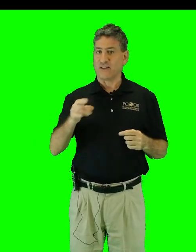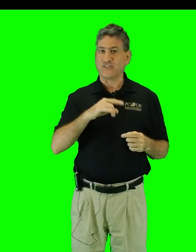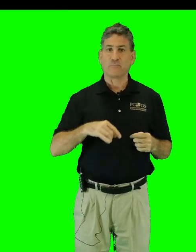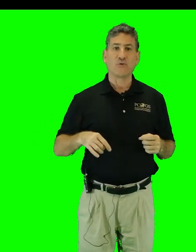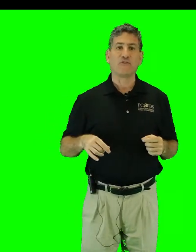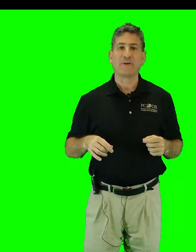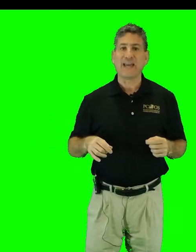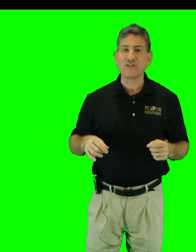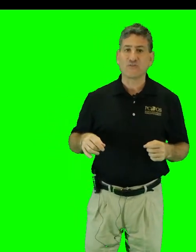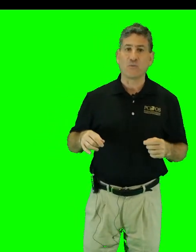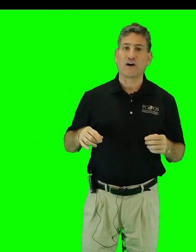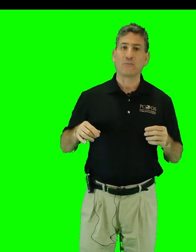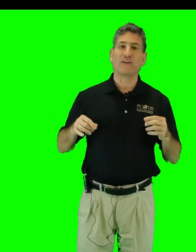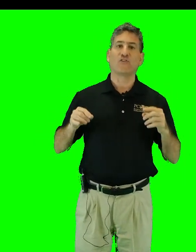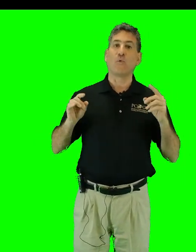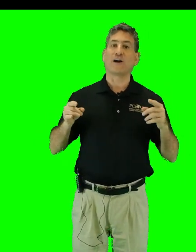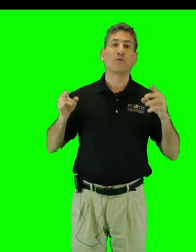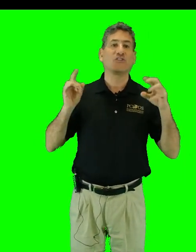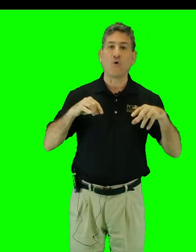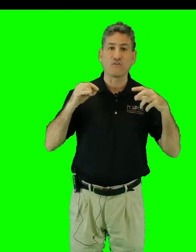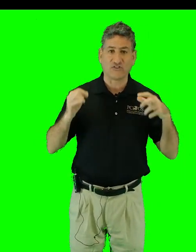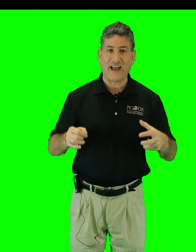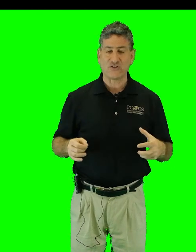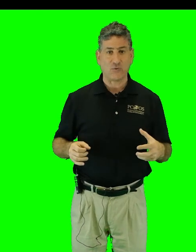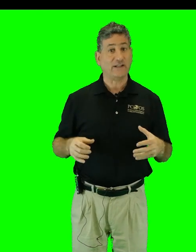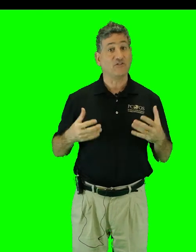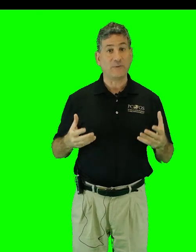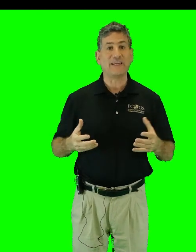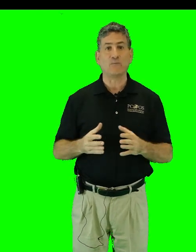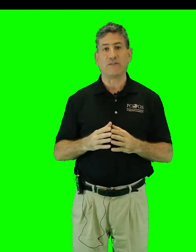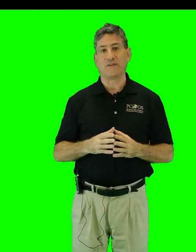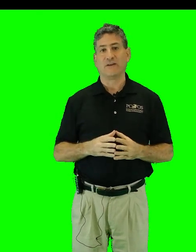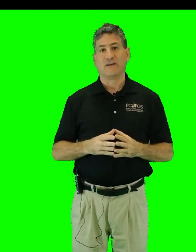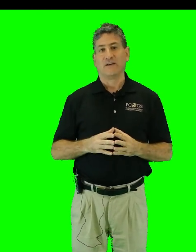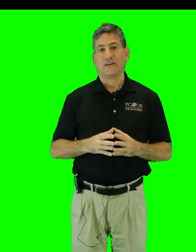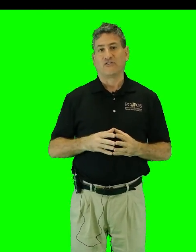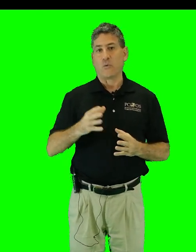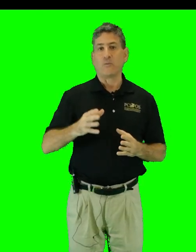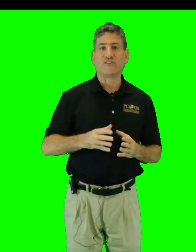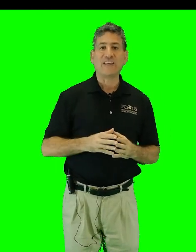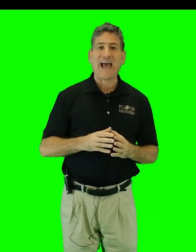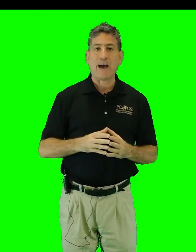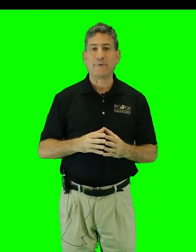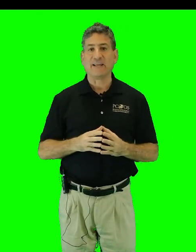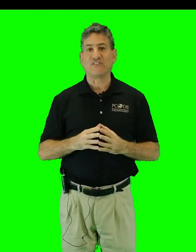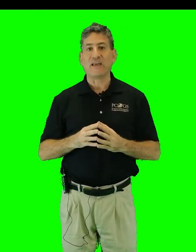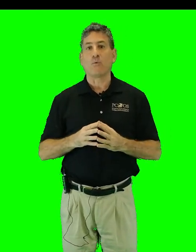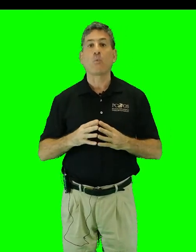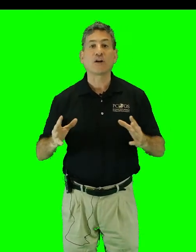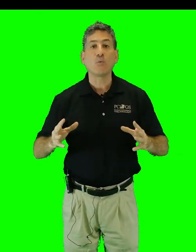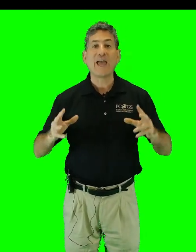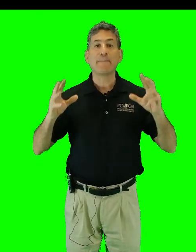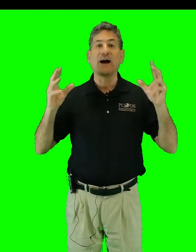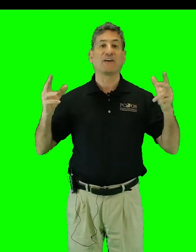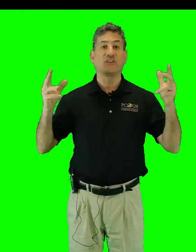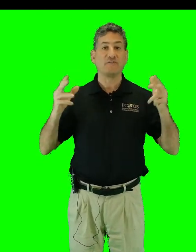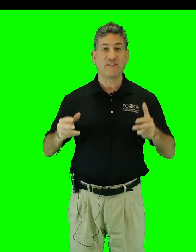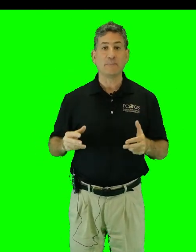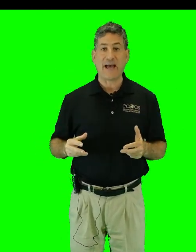doesn't improve the pH of the water because the water is oversaturated to begin with. So what we see happening is a runaway positive feedback